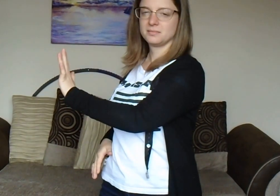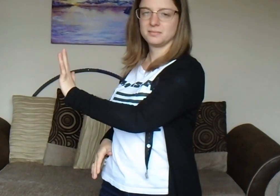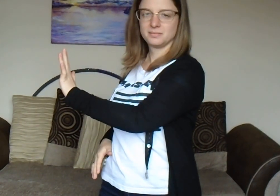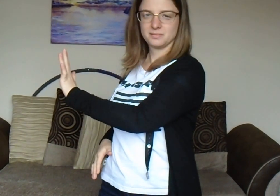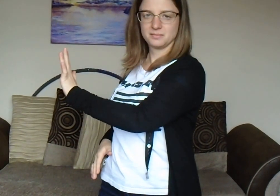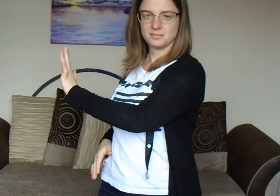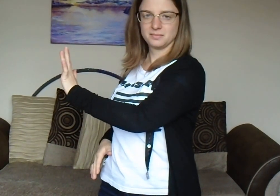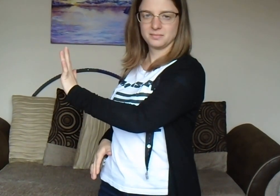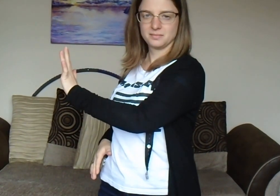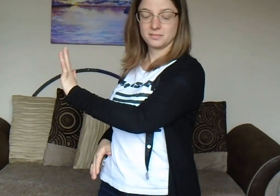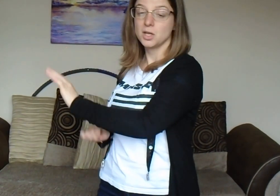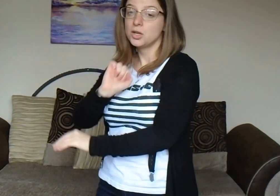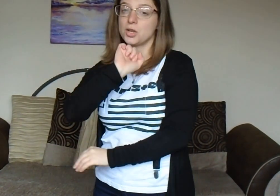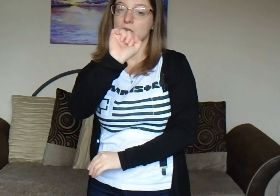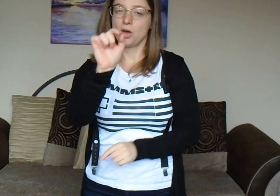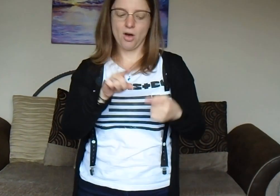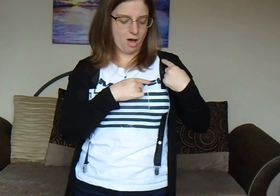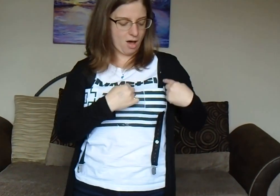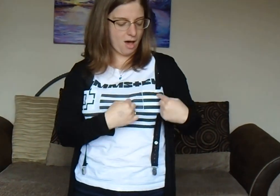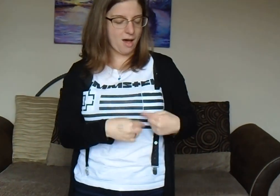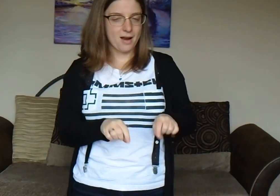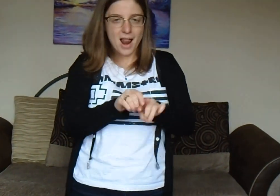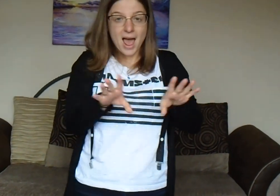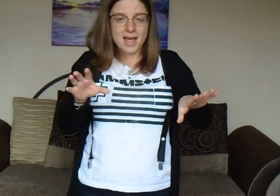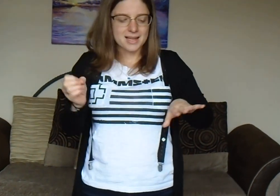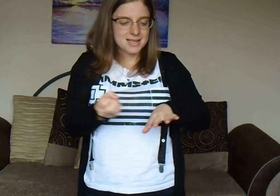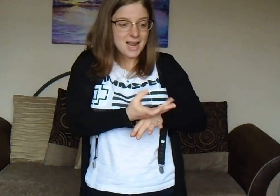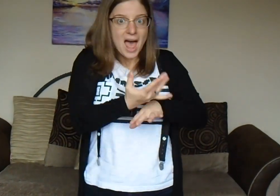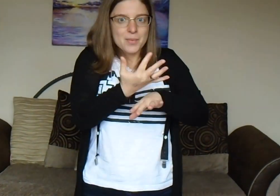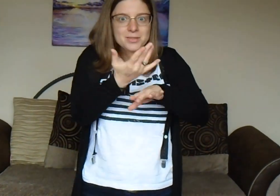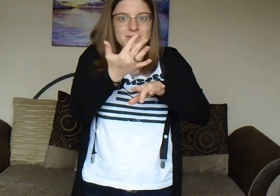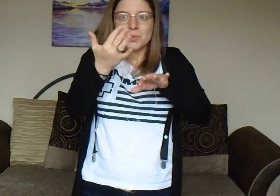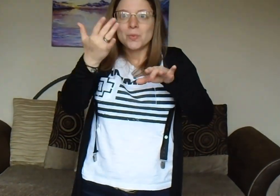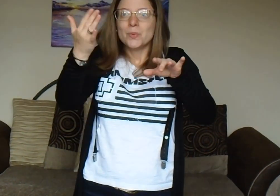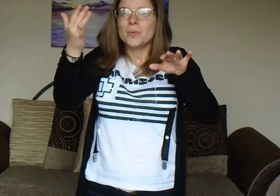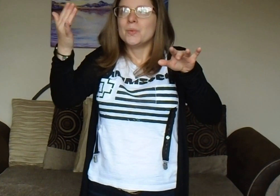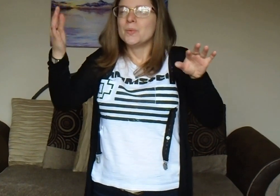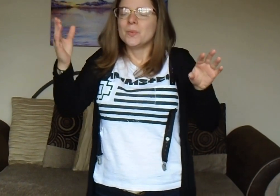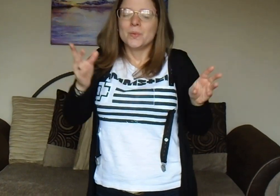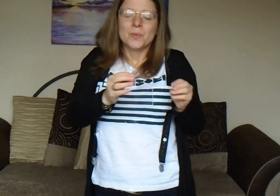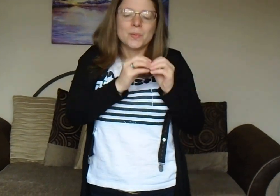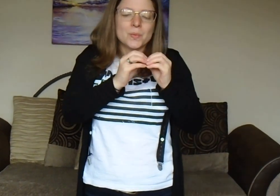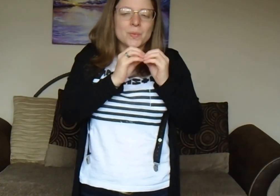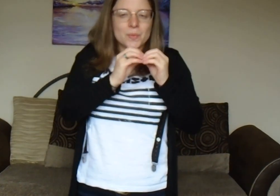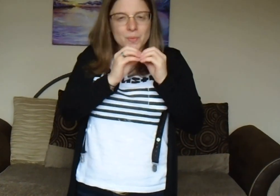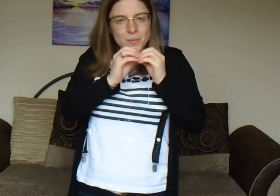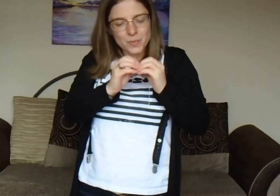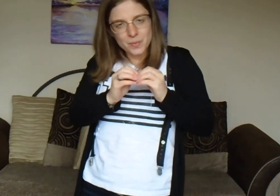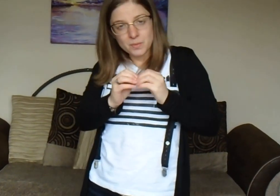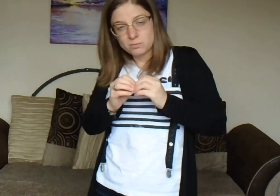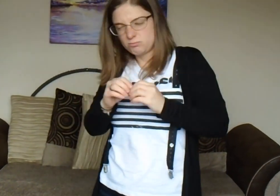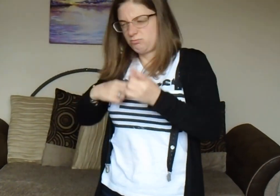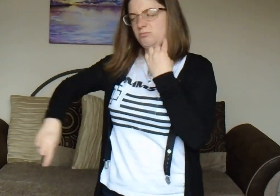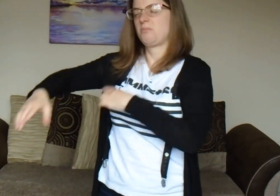Your heart is a diamond Every man wants to